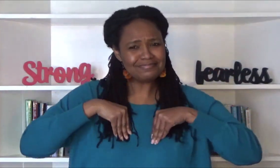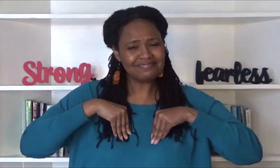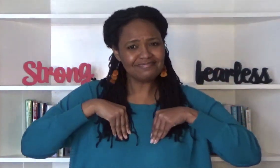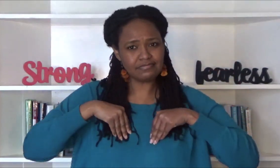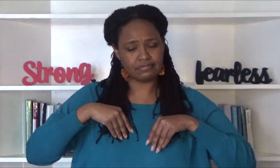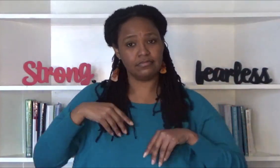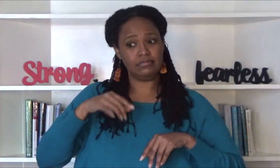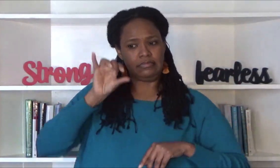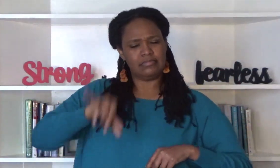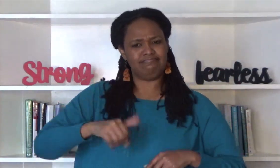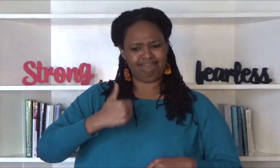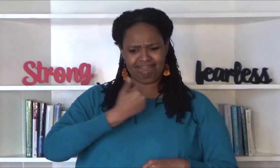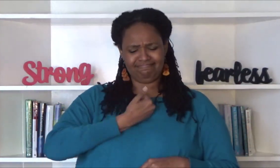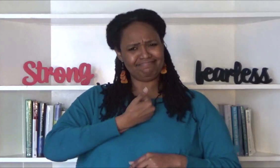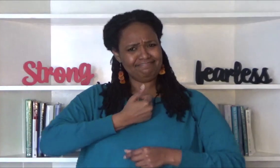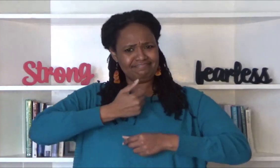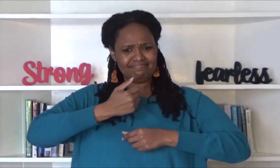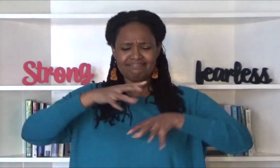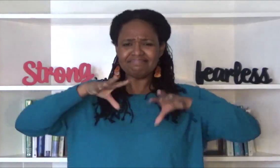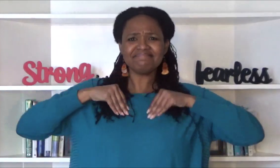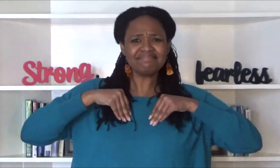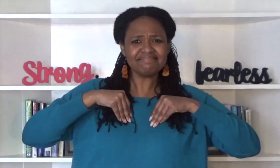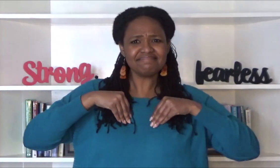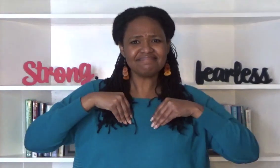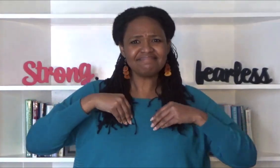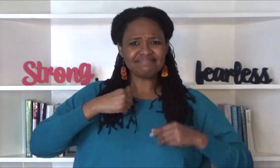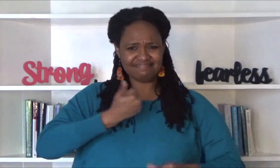embracing your crazy is self-acceptance